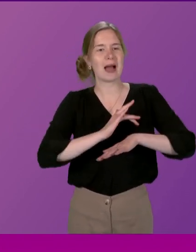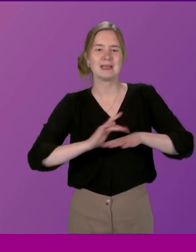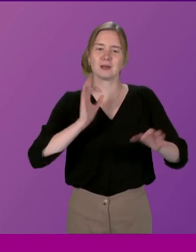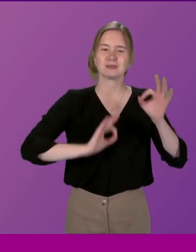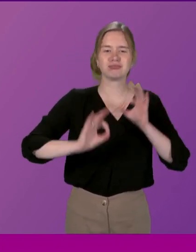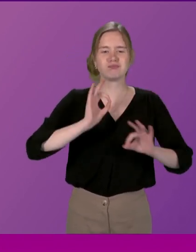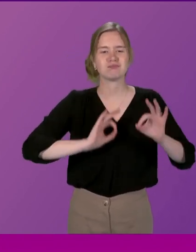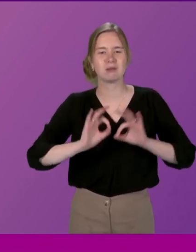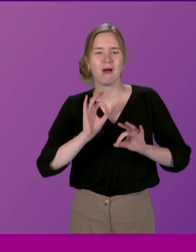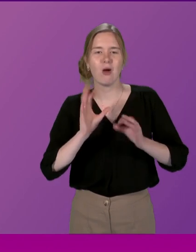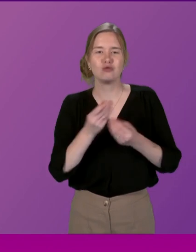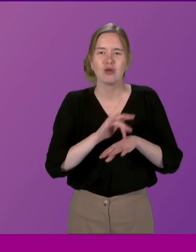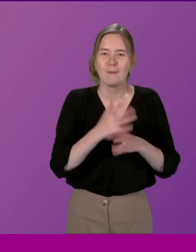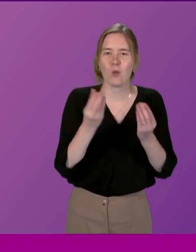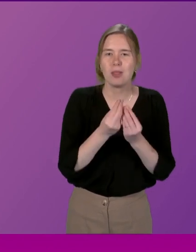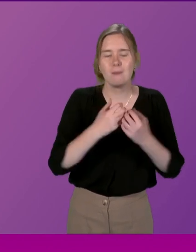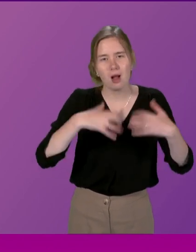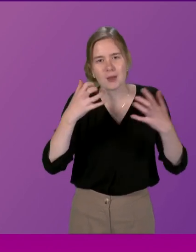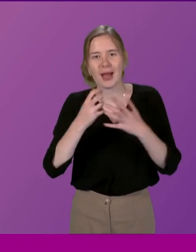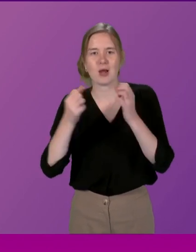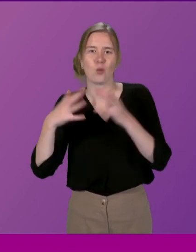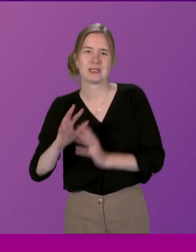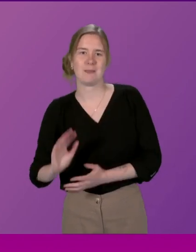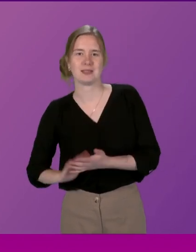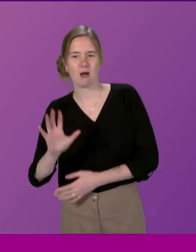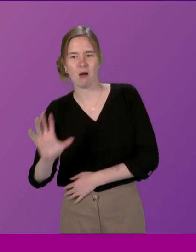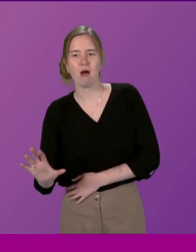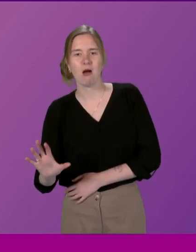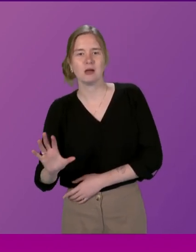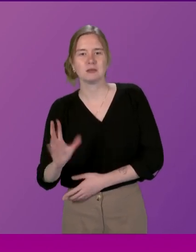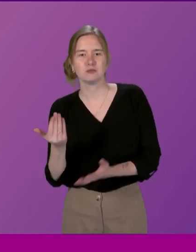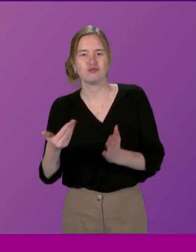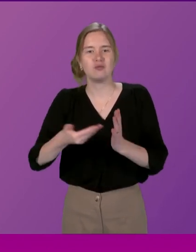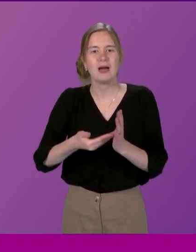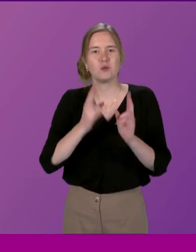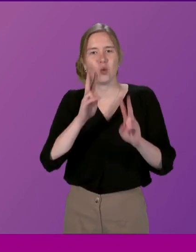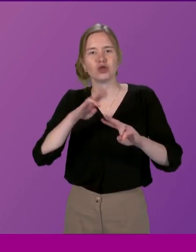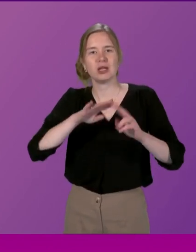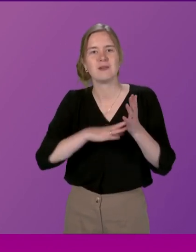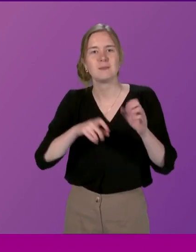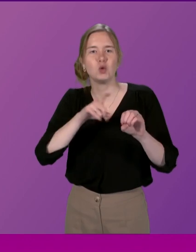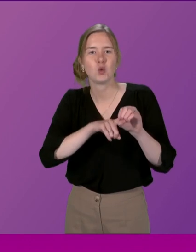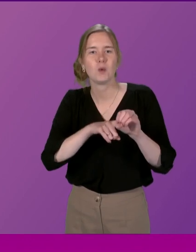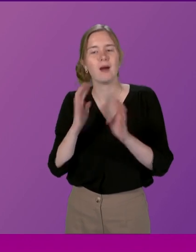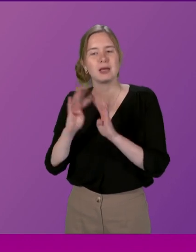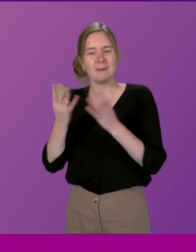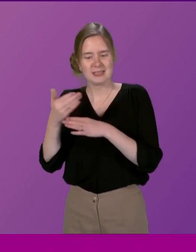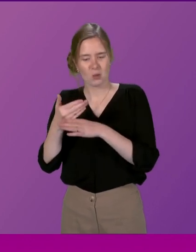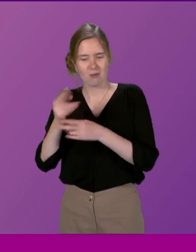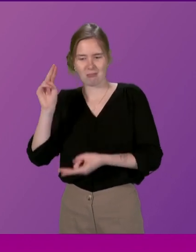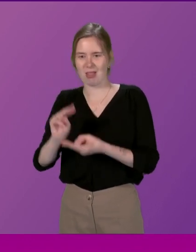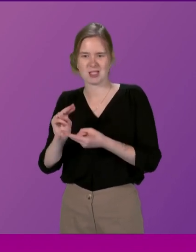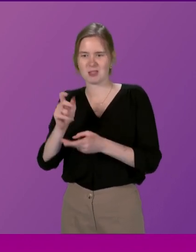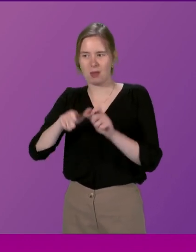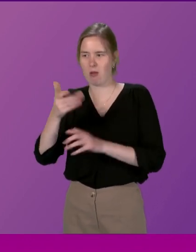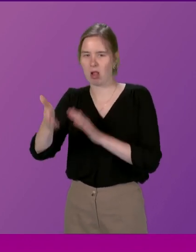Holyrood and the same happens at Westminster with people turning up and watching FMQs whereas the committee work is often less well